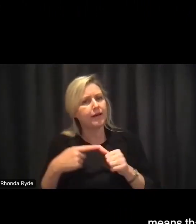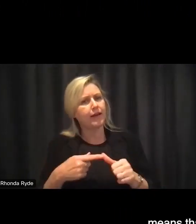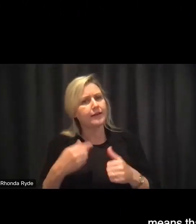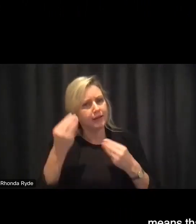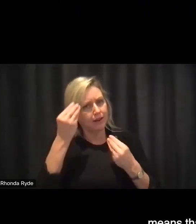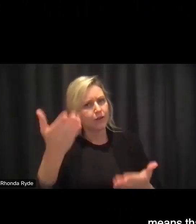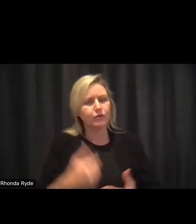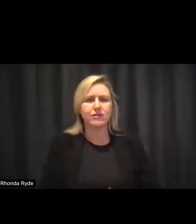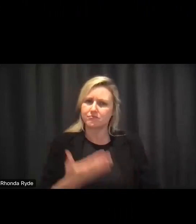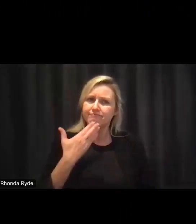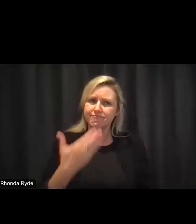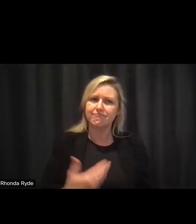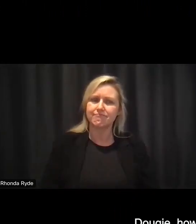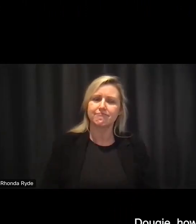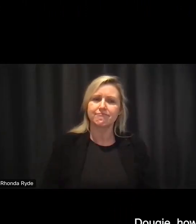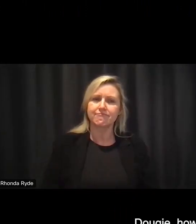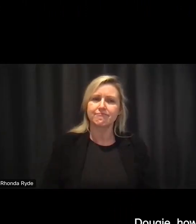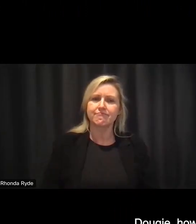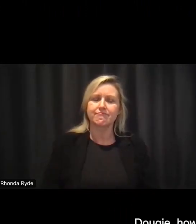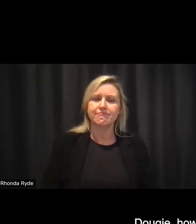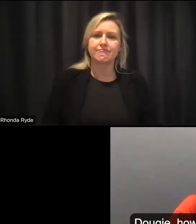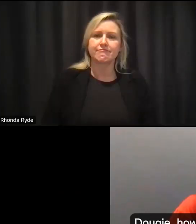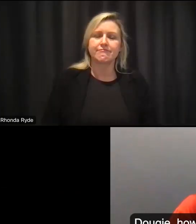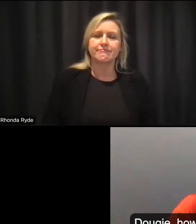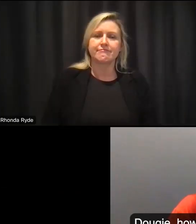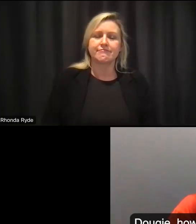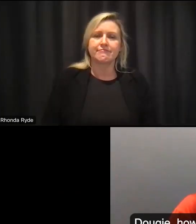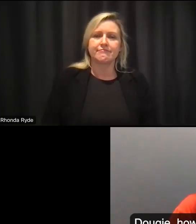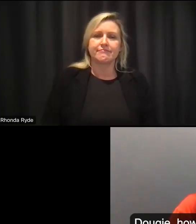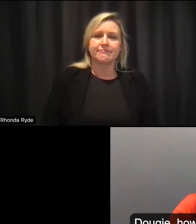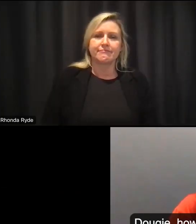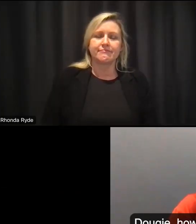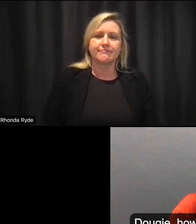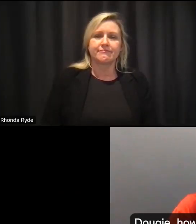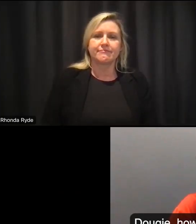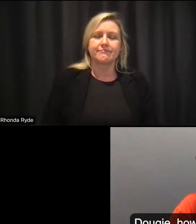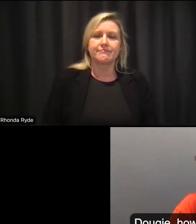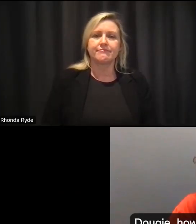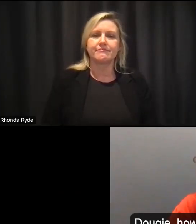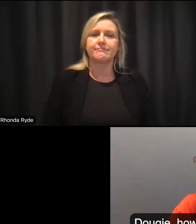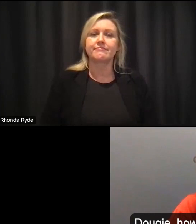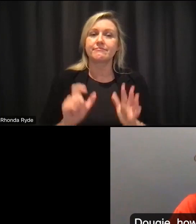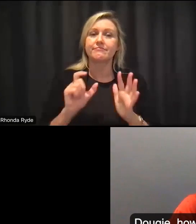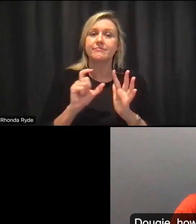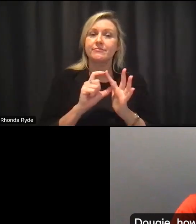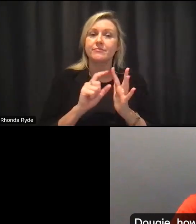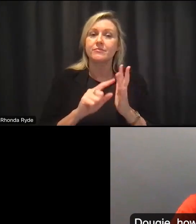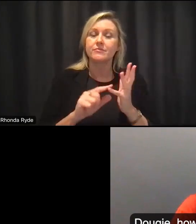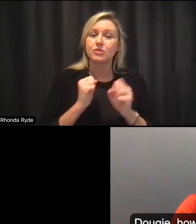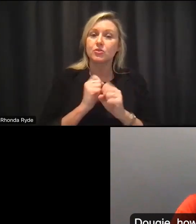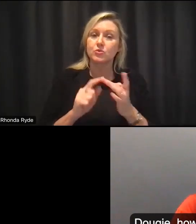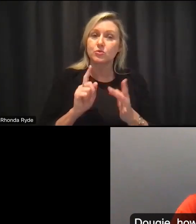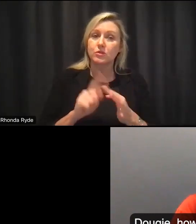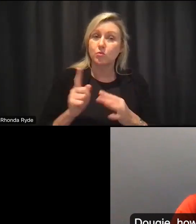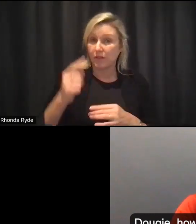i you know how do you feel about um you know family members who